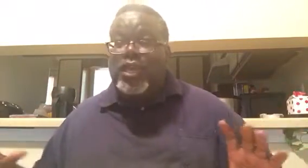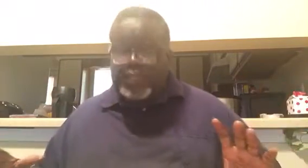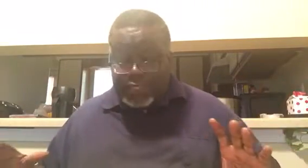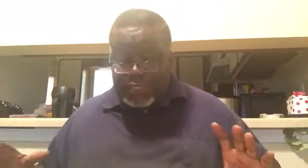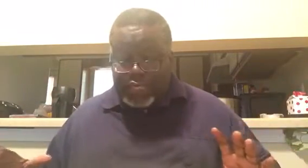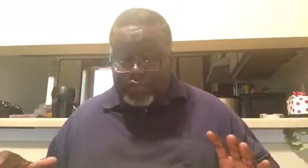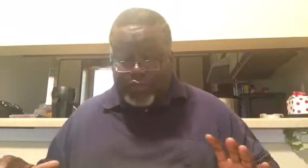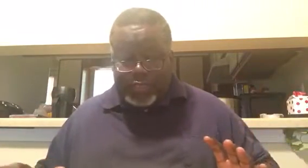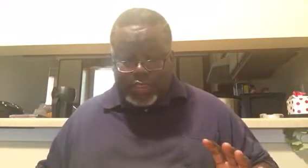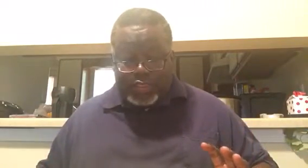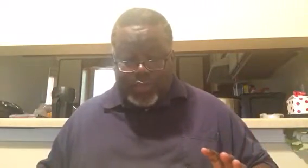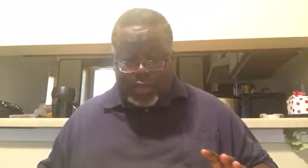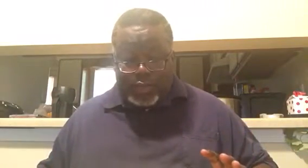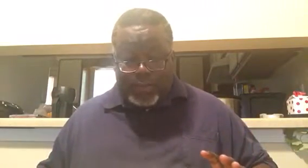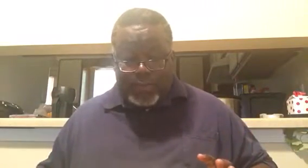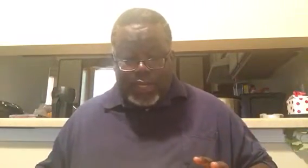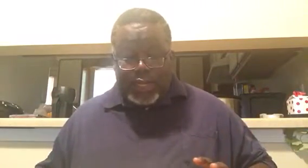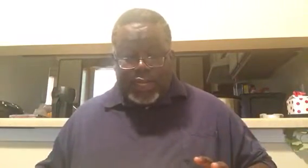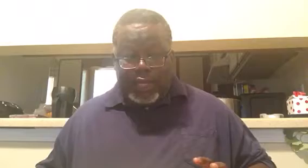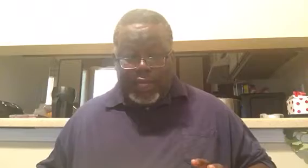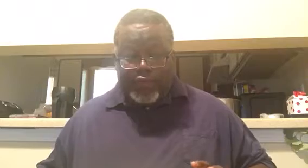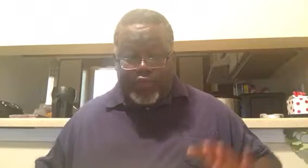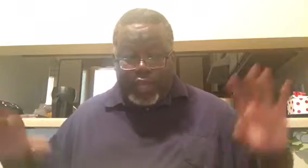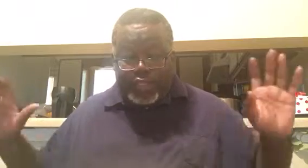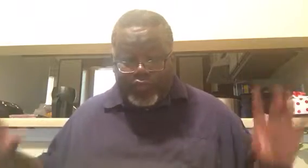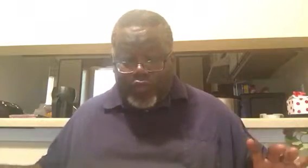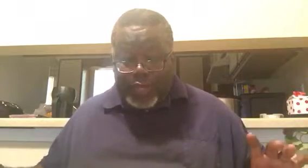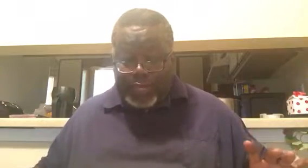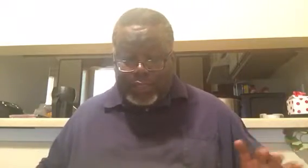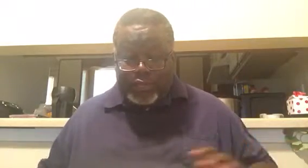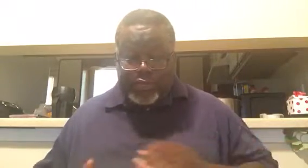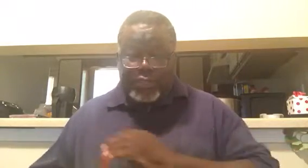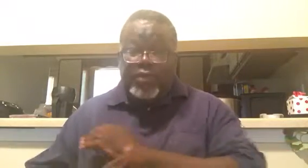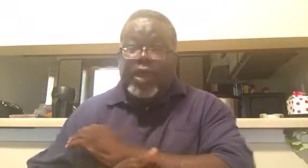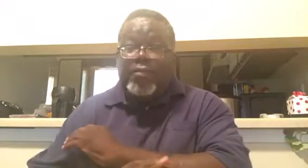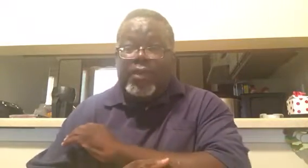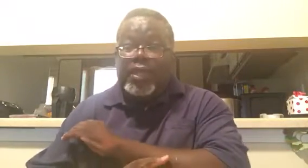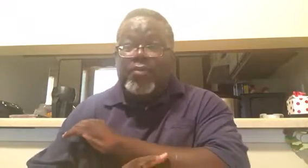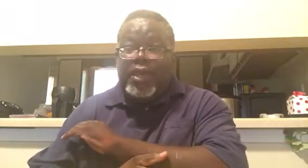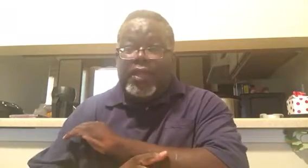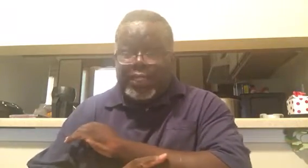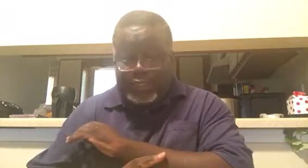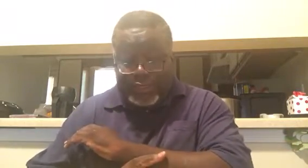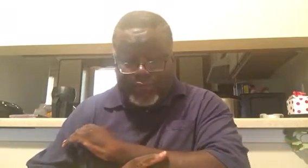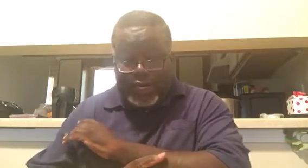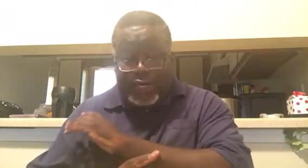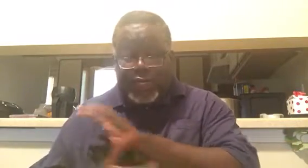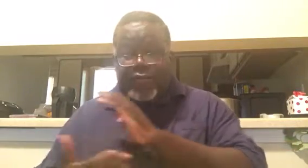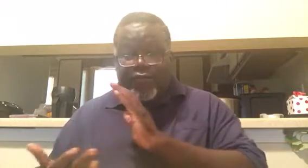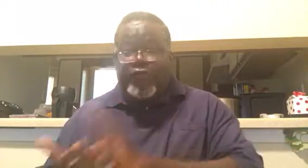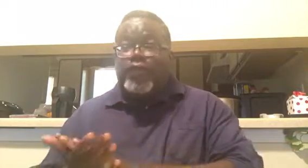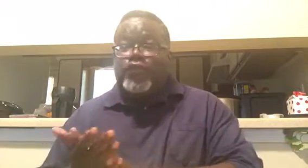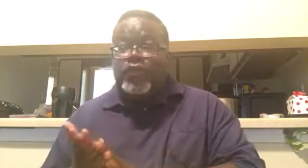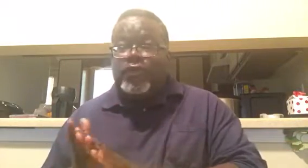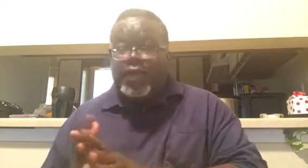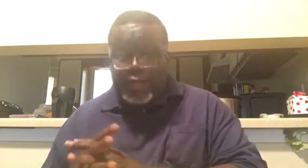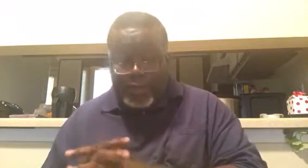amazing things for me this month. Uh, friends, friend who is on our email list, a very faithful, uh,